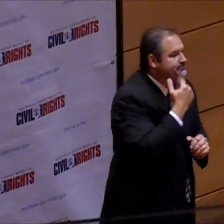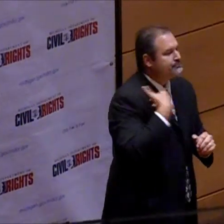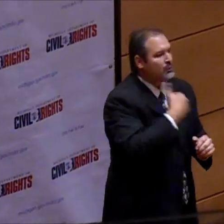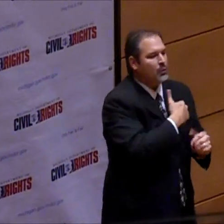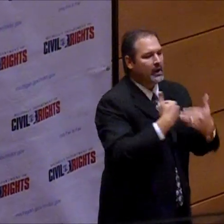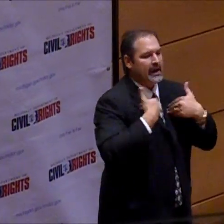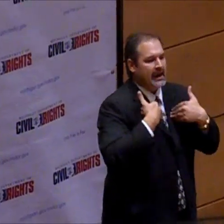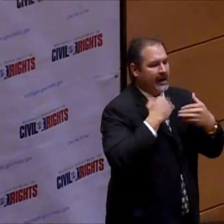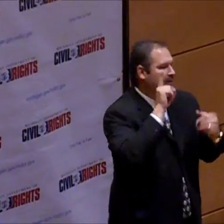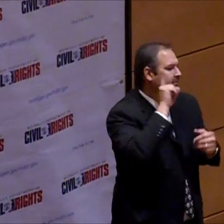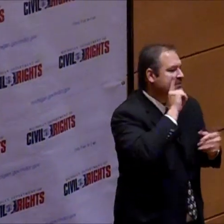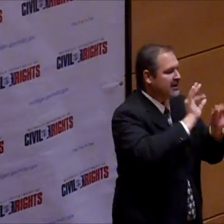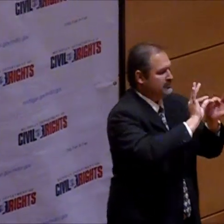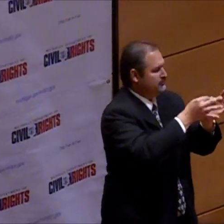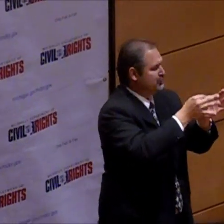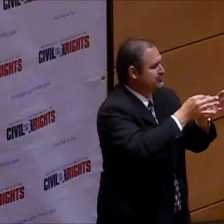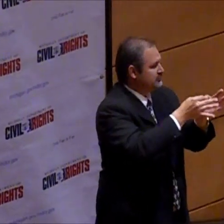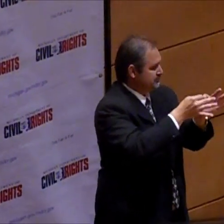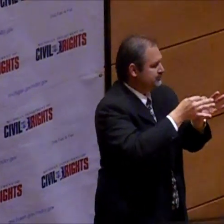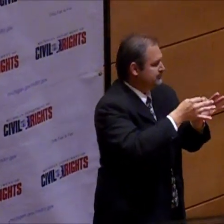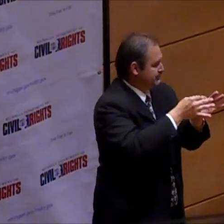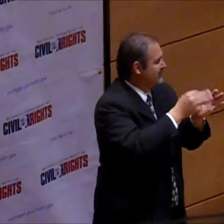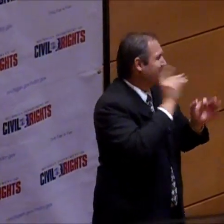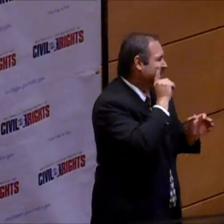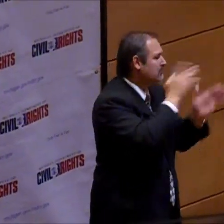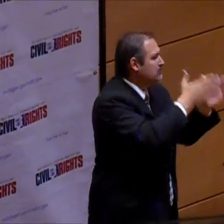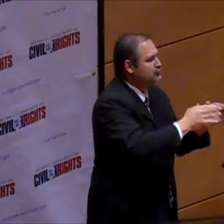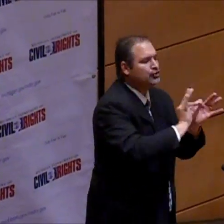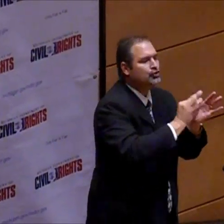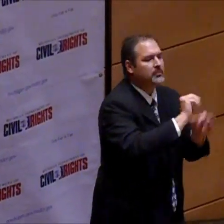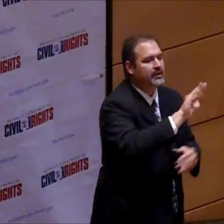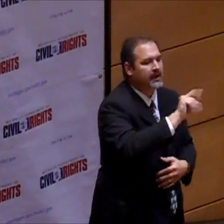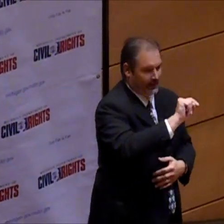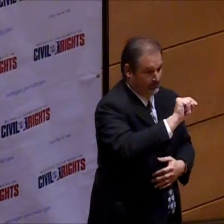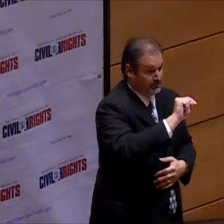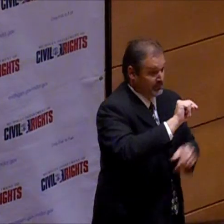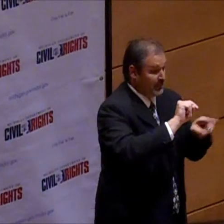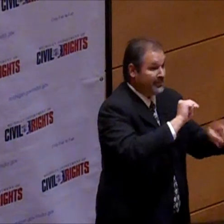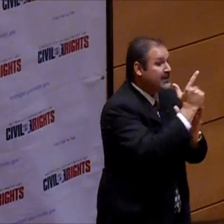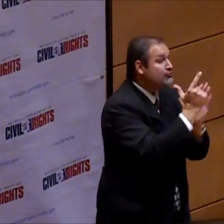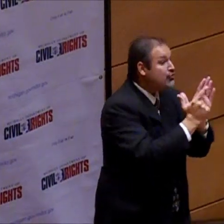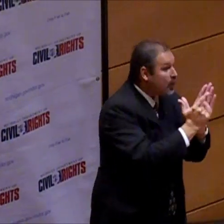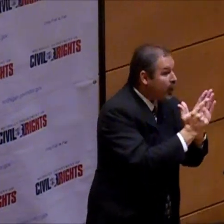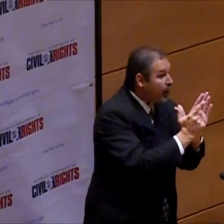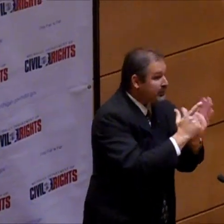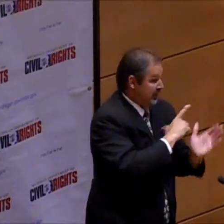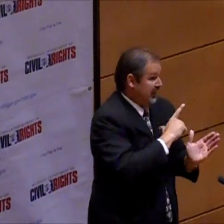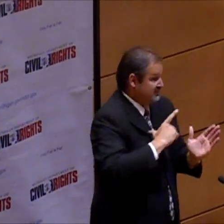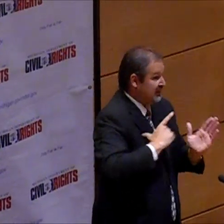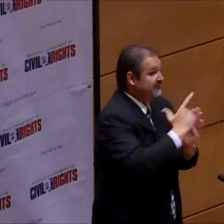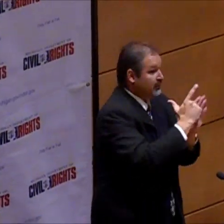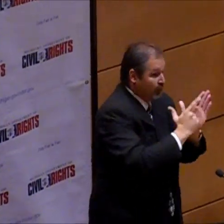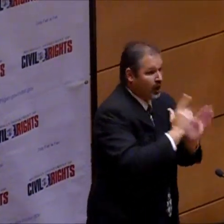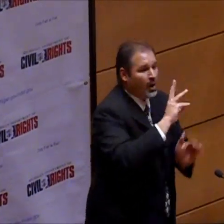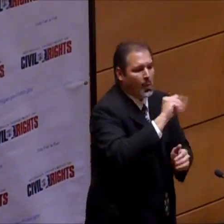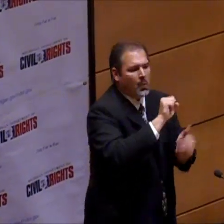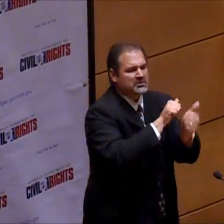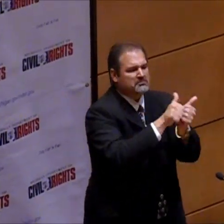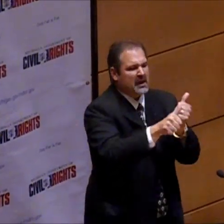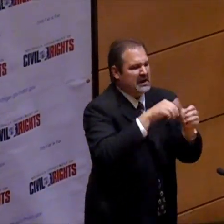Just recently, we had a Deaf Interpreter, the Deaf Persons Interpreter Act. It's a